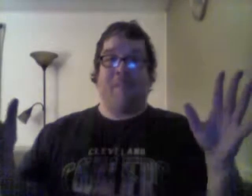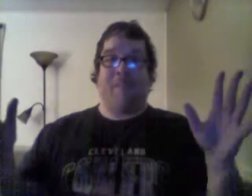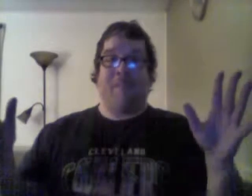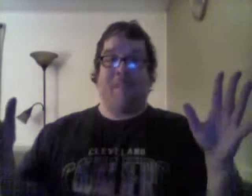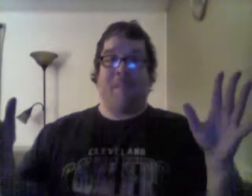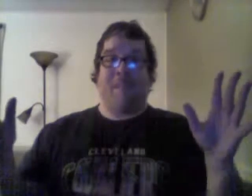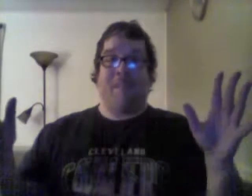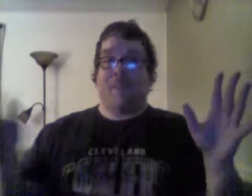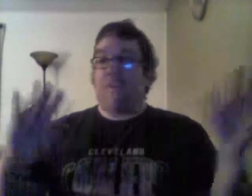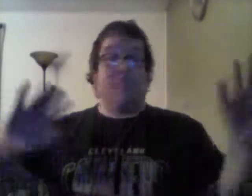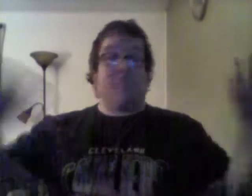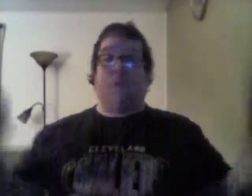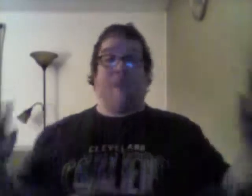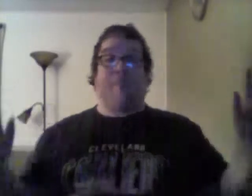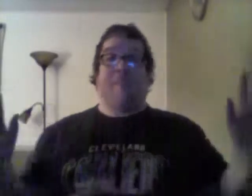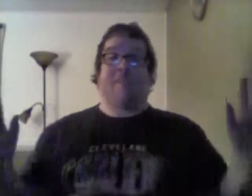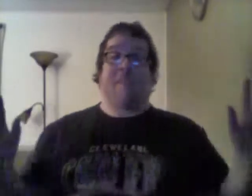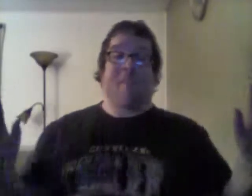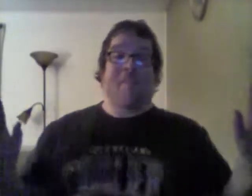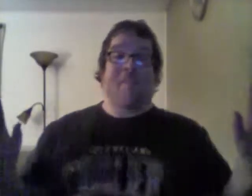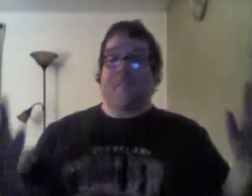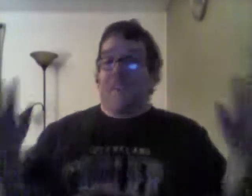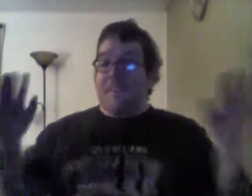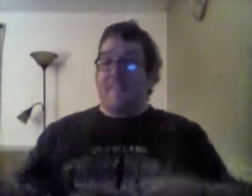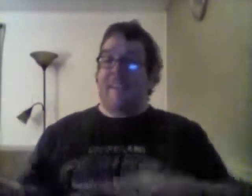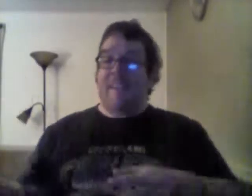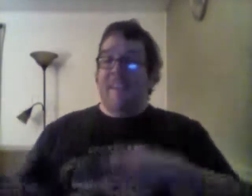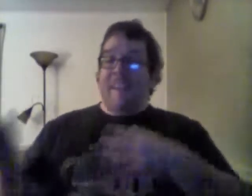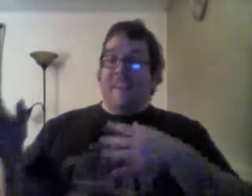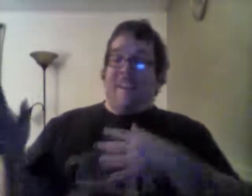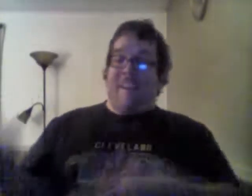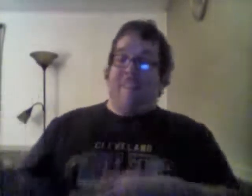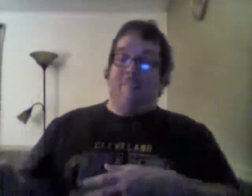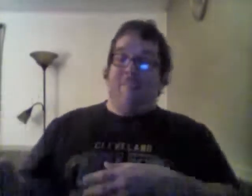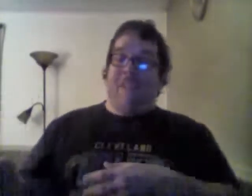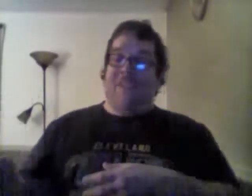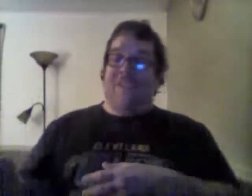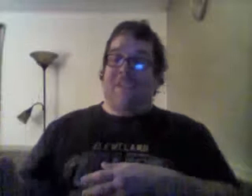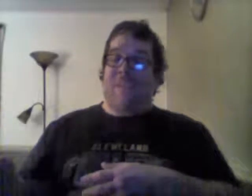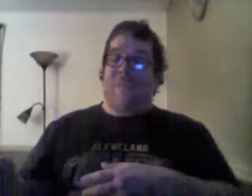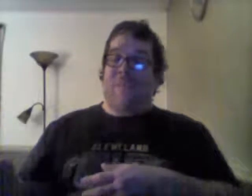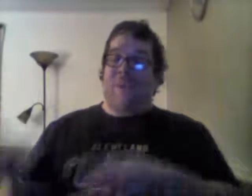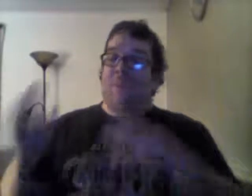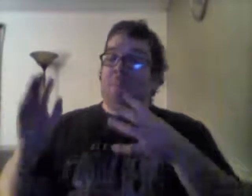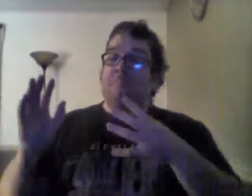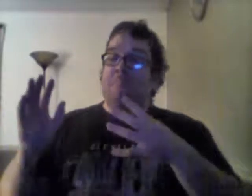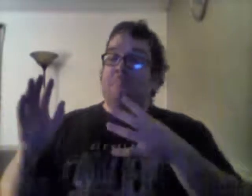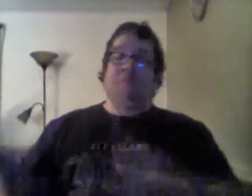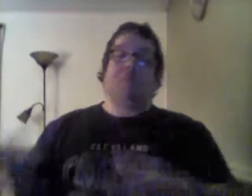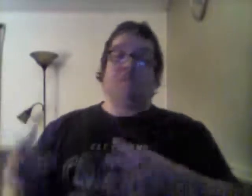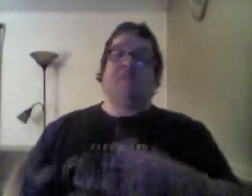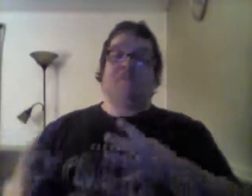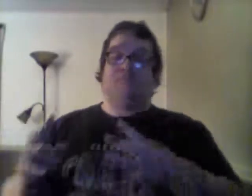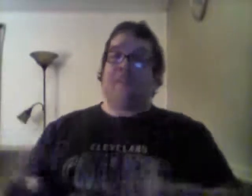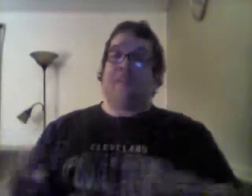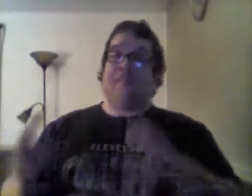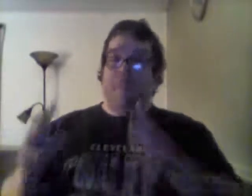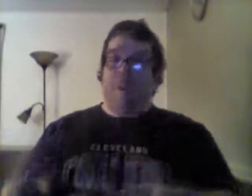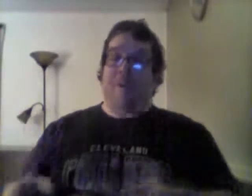the wraparound segment. There is no wraparound segment in this movie. As I said in the VHS94, those are always the weakest parts